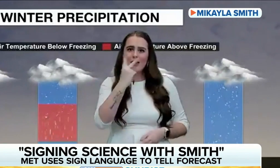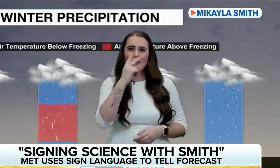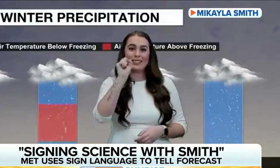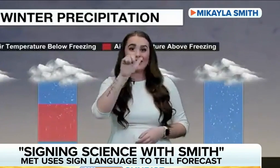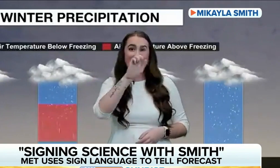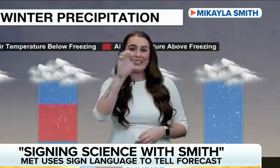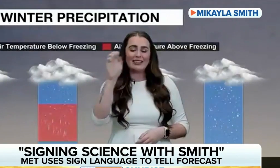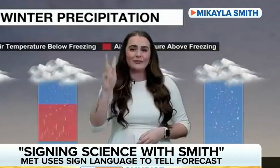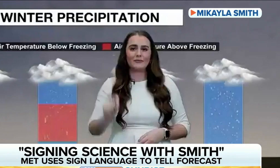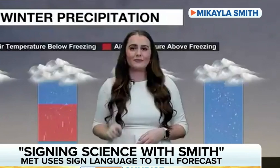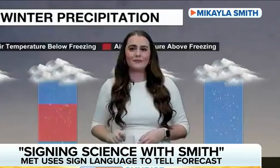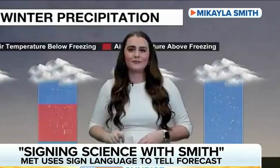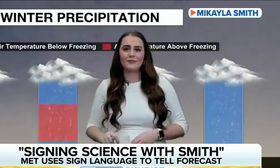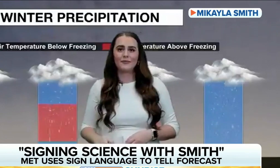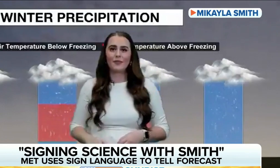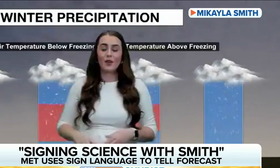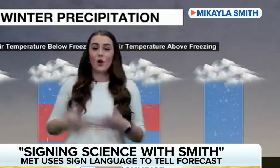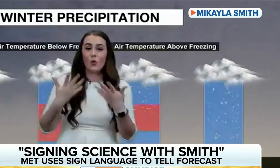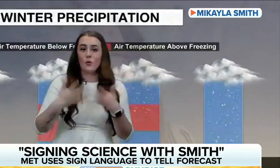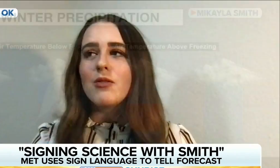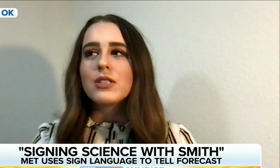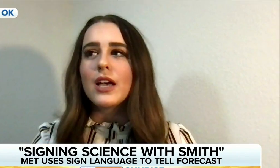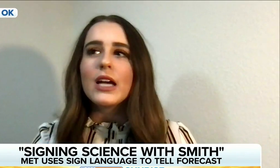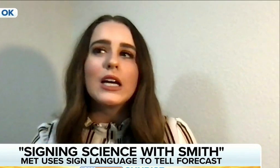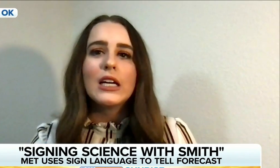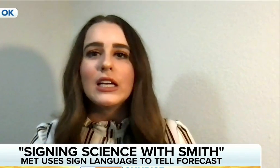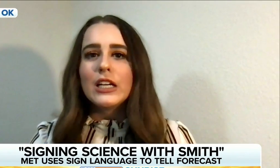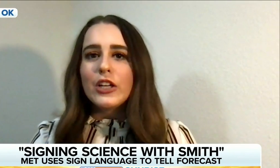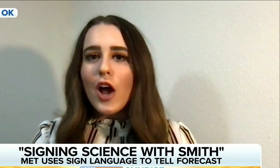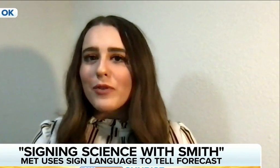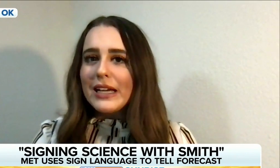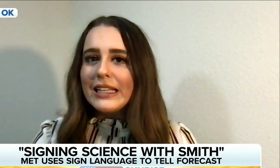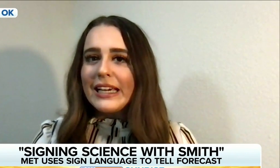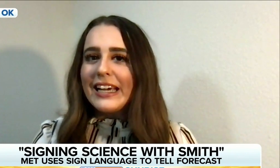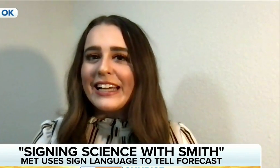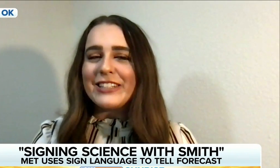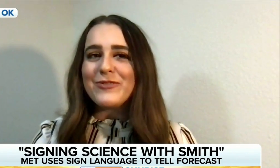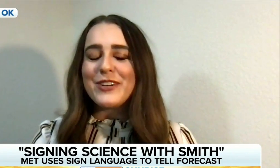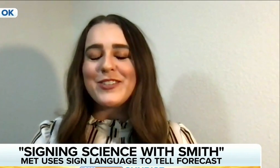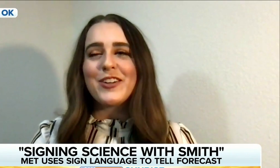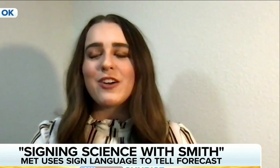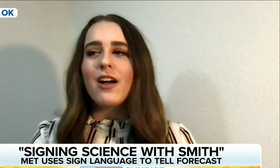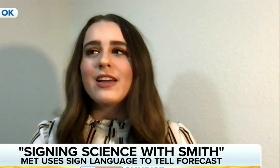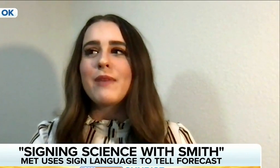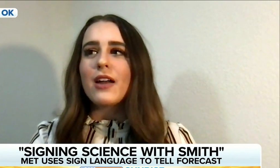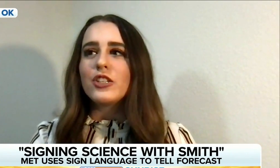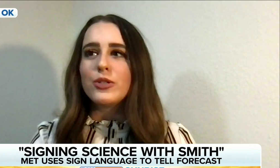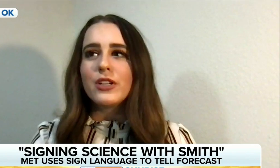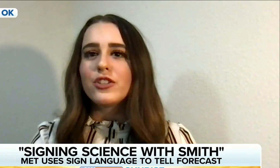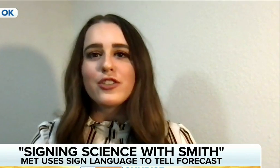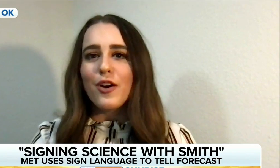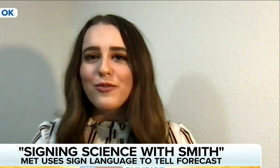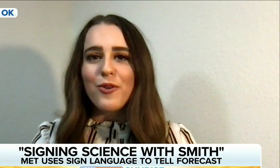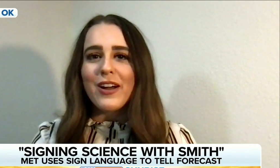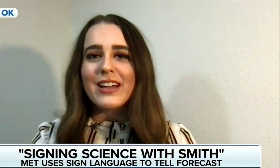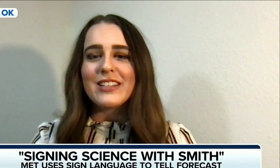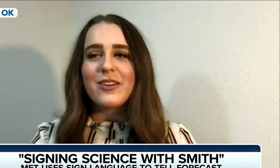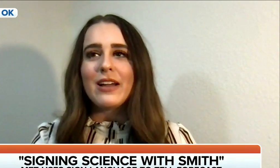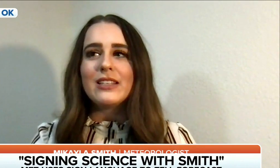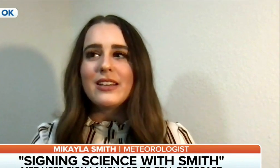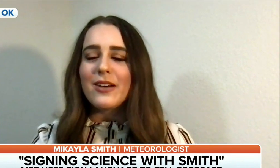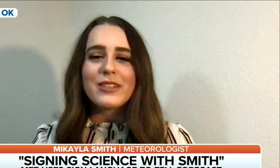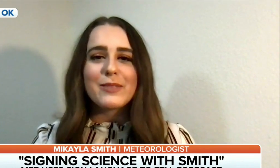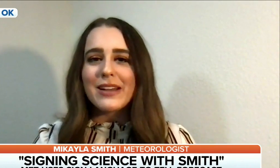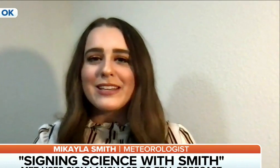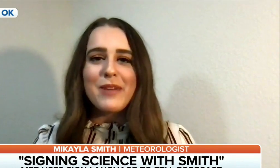ASL, and she was like, do you know what you could do with this? And I was like, not really. And we started talking about it. She was like, just go for it.